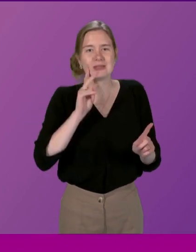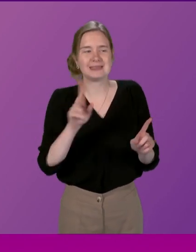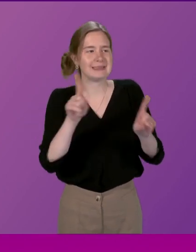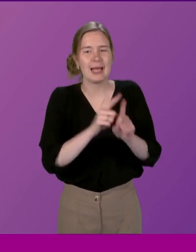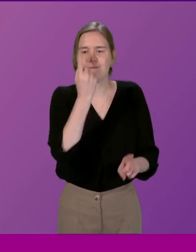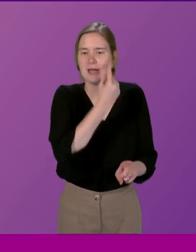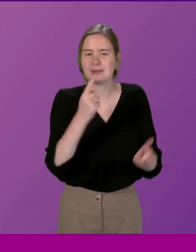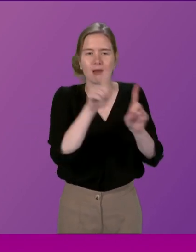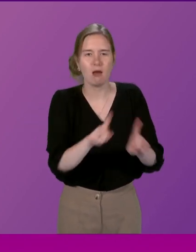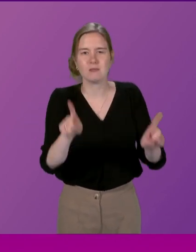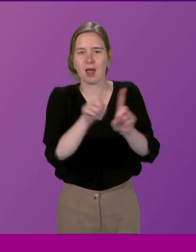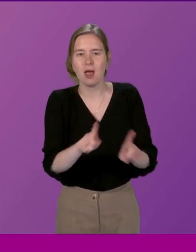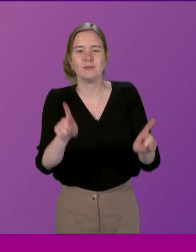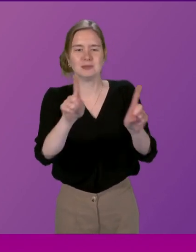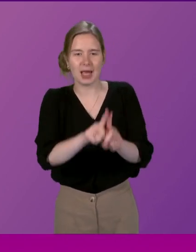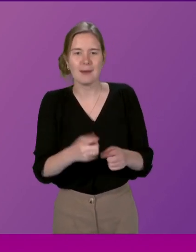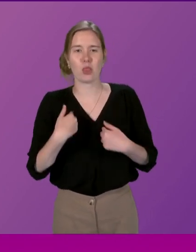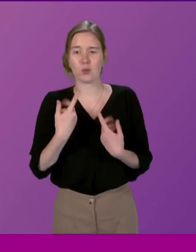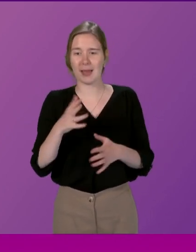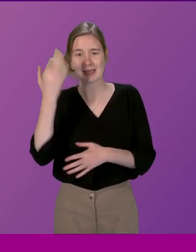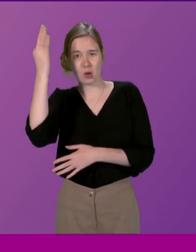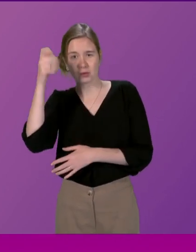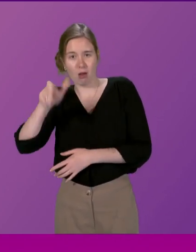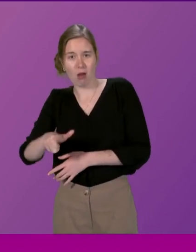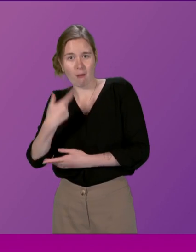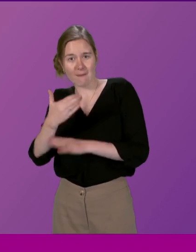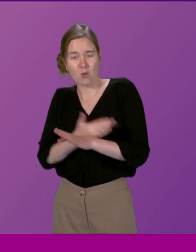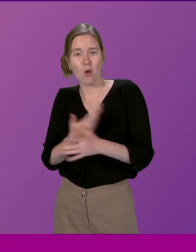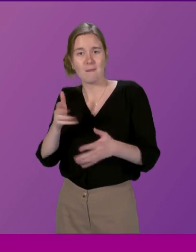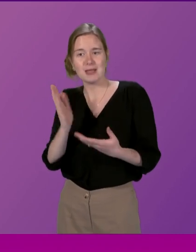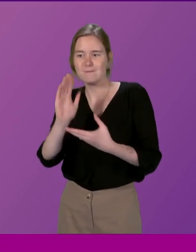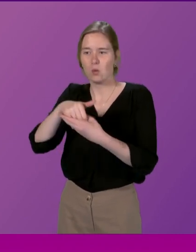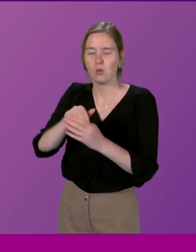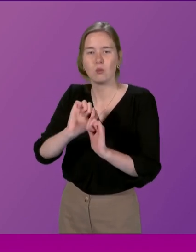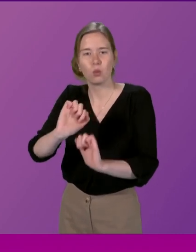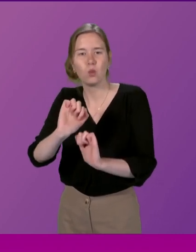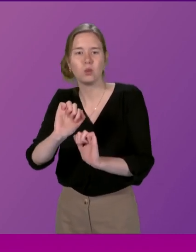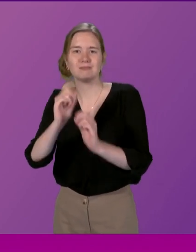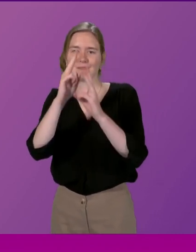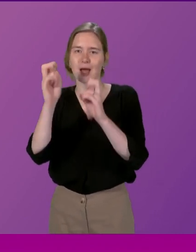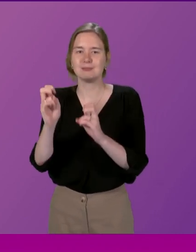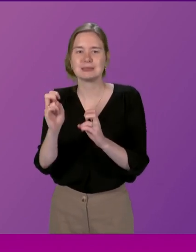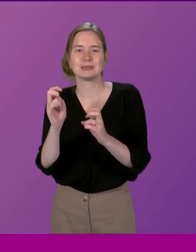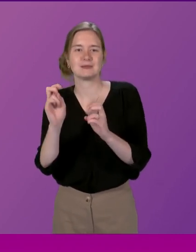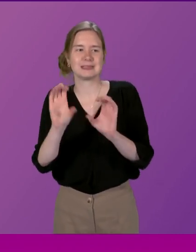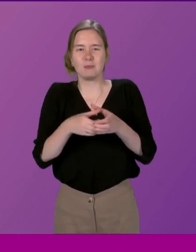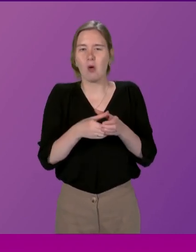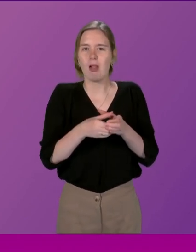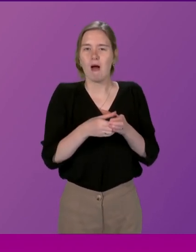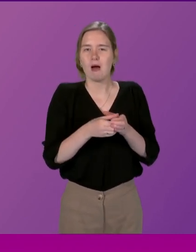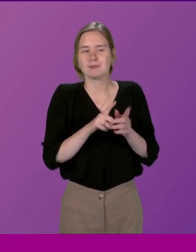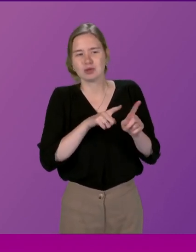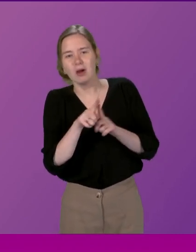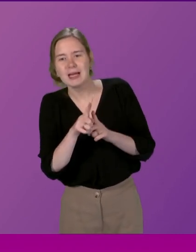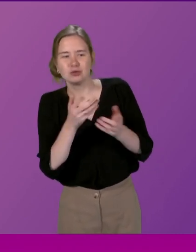faces turning up. Those of us that have been councillors in the past will have been involved in many of these types of smaller attempts at these